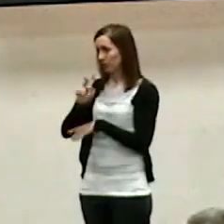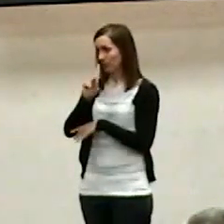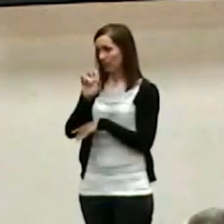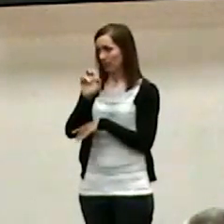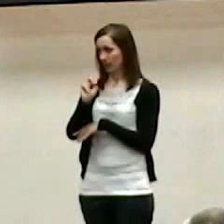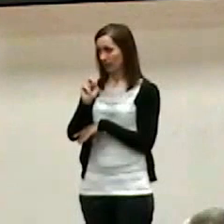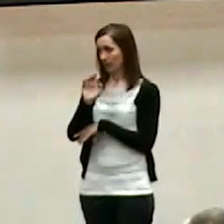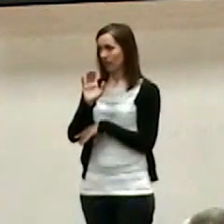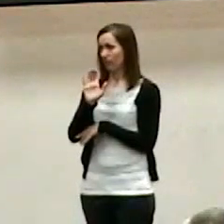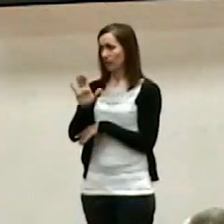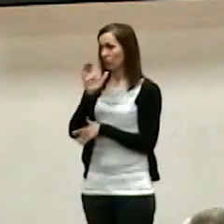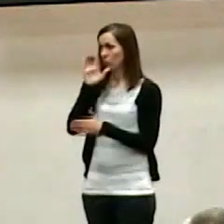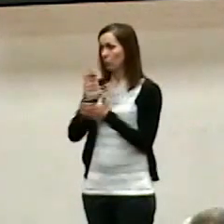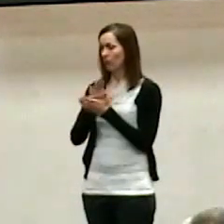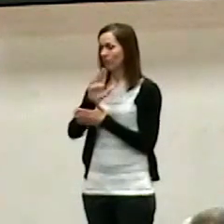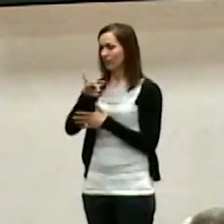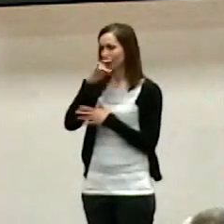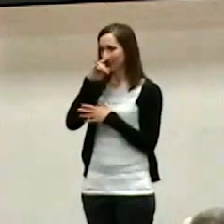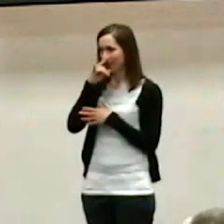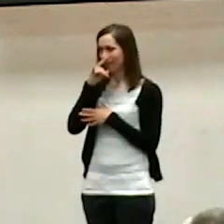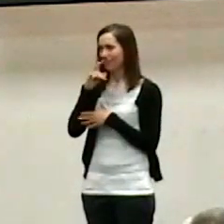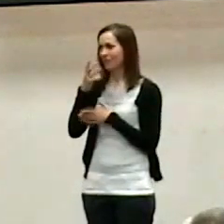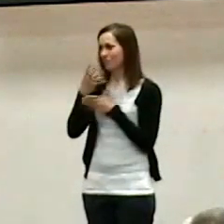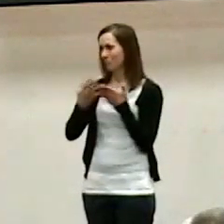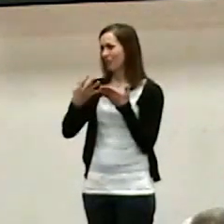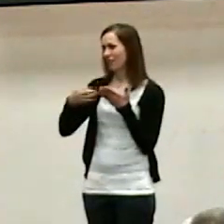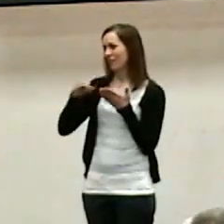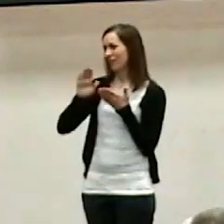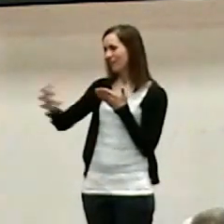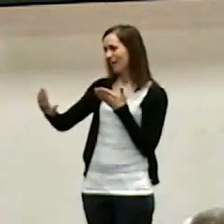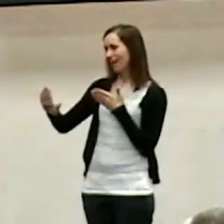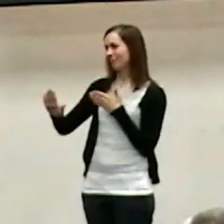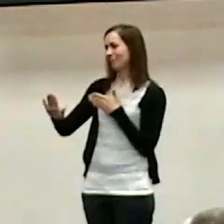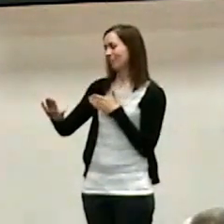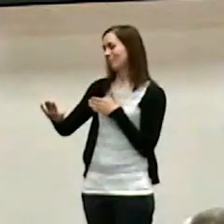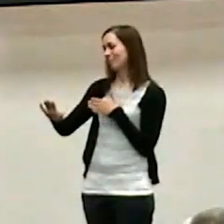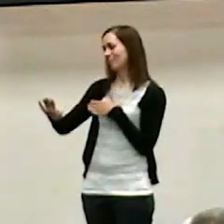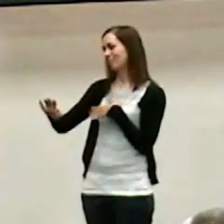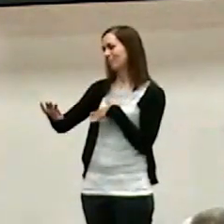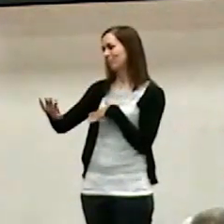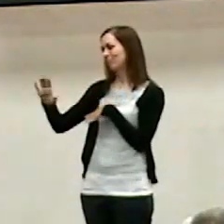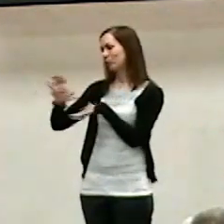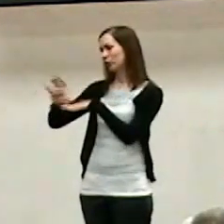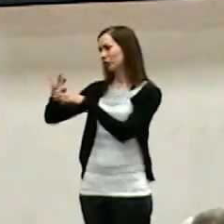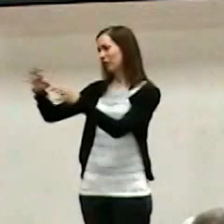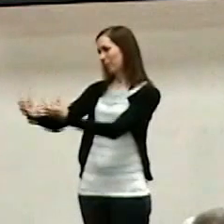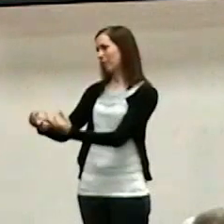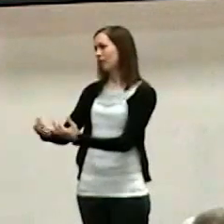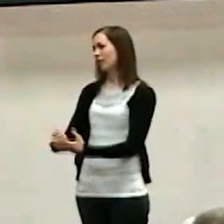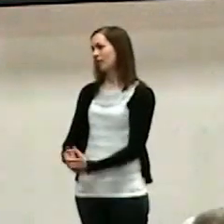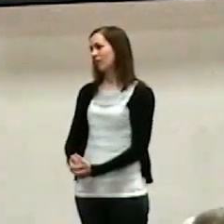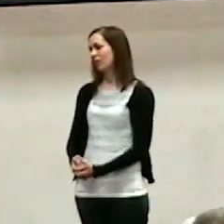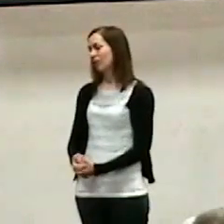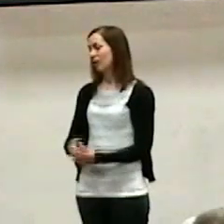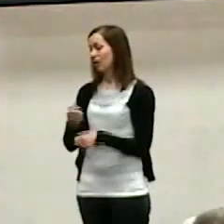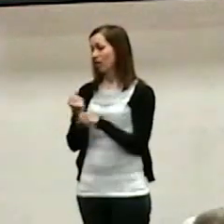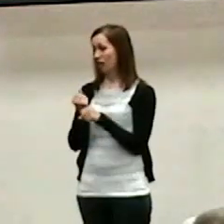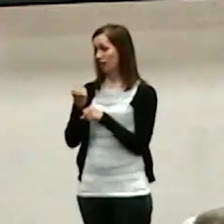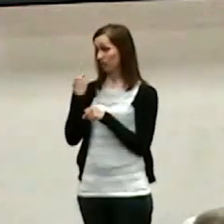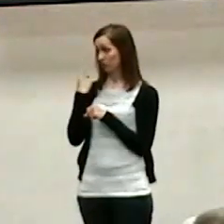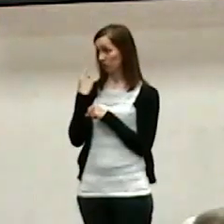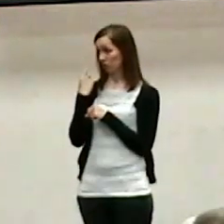wife and children are among those people. You remember back last year we started